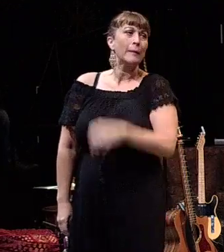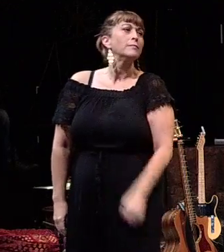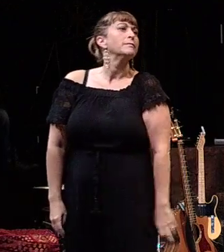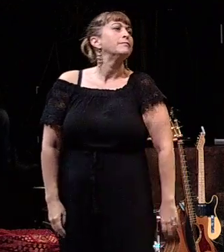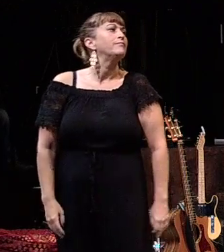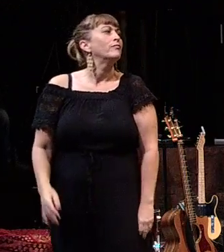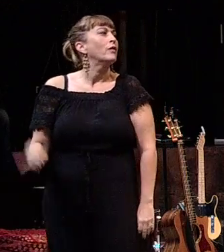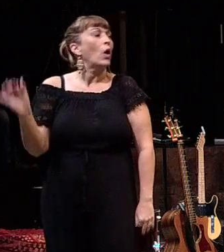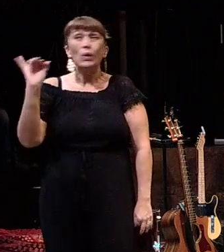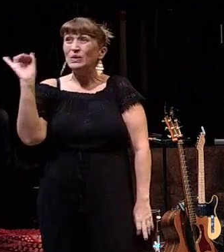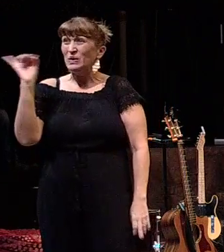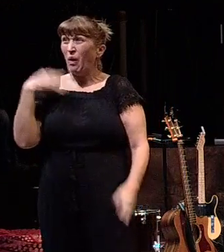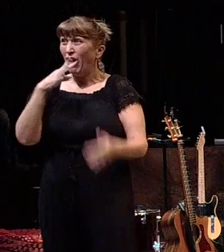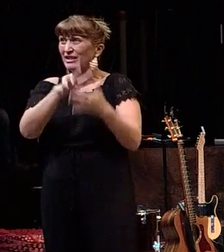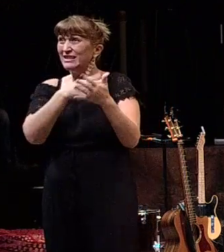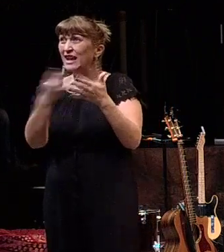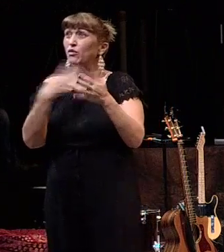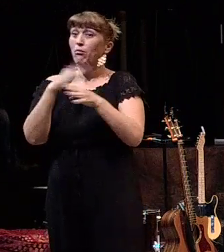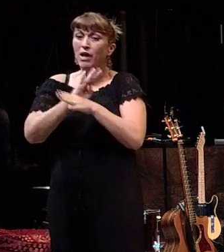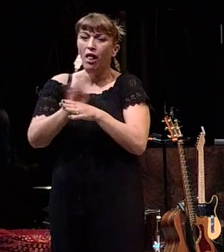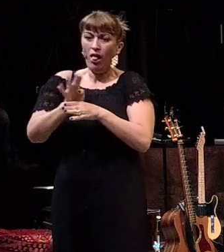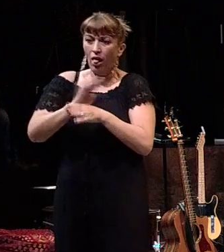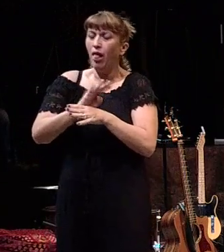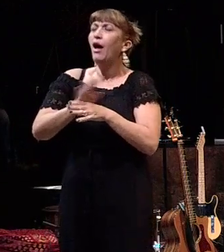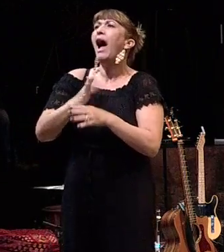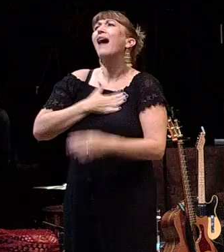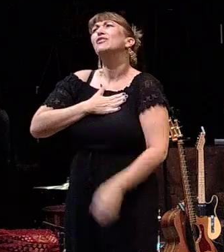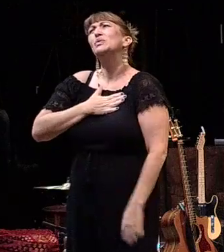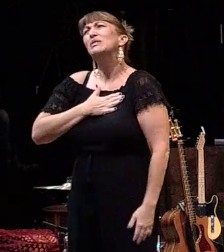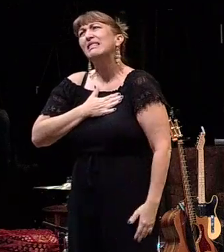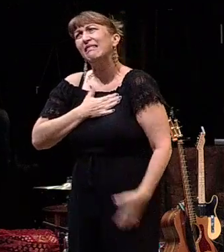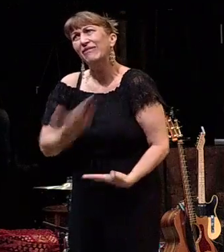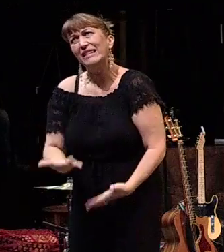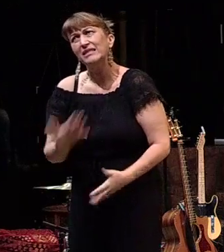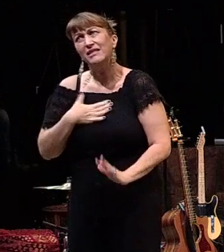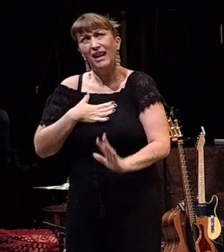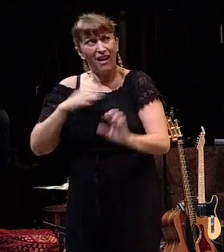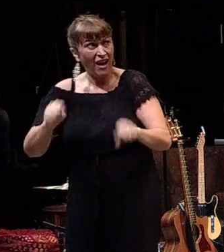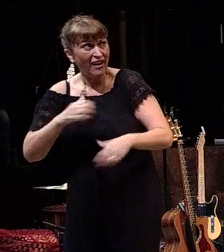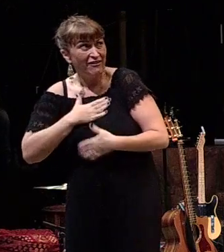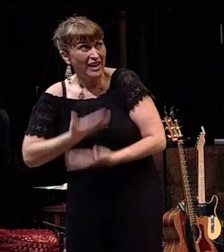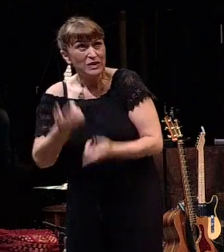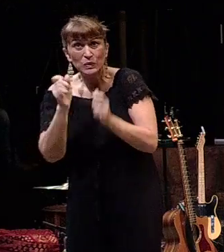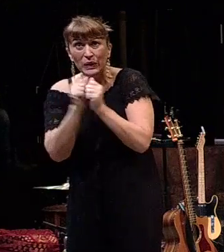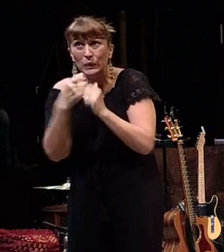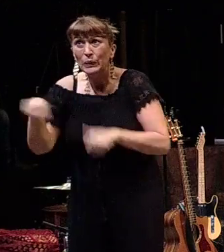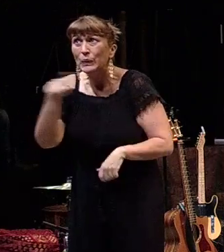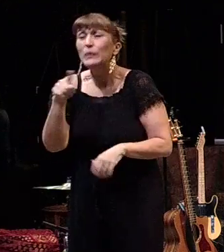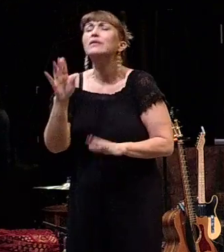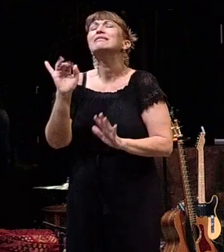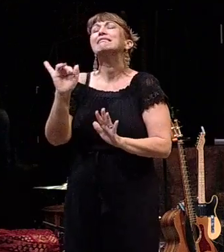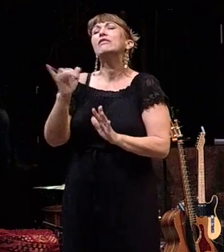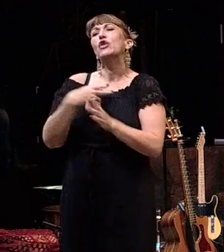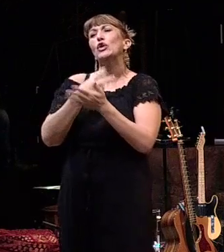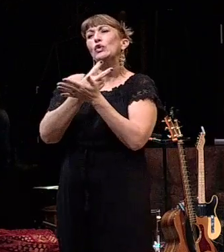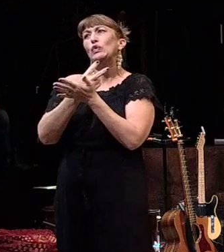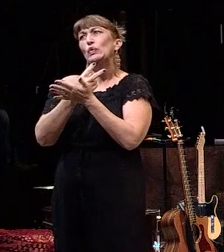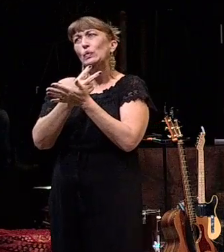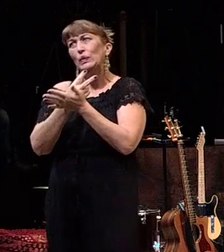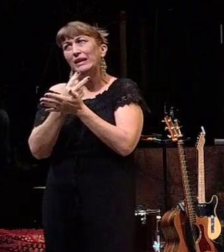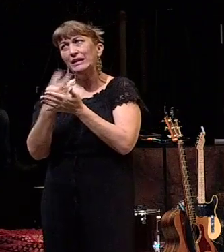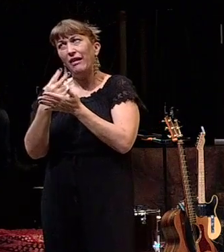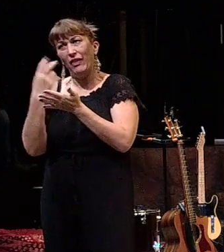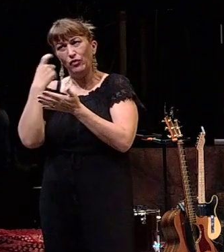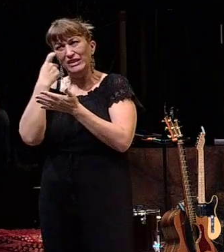And also, you know, our schedule is just so busy. I have to confess. Can I confess with you guys? Over the last two weeks, I have